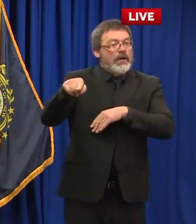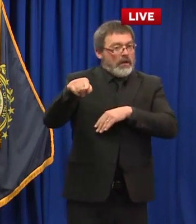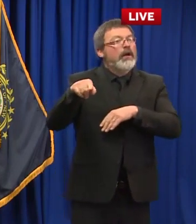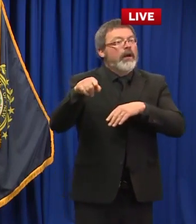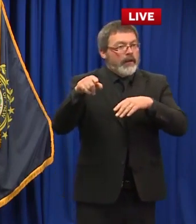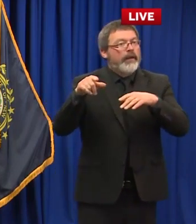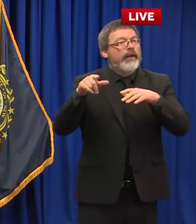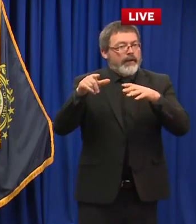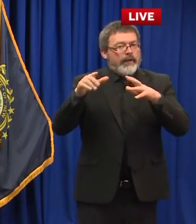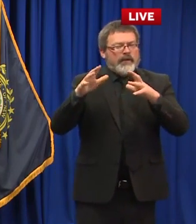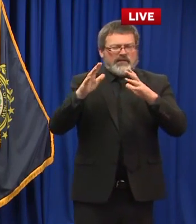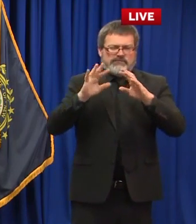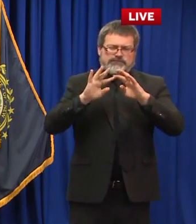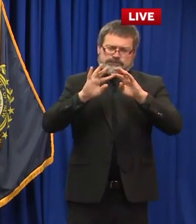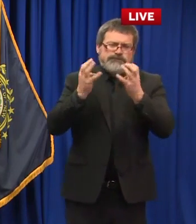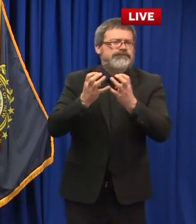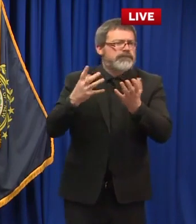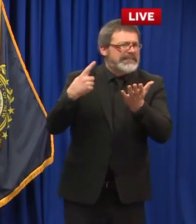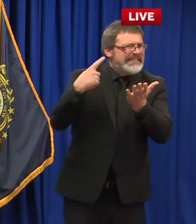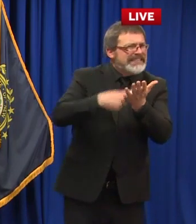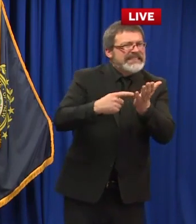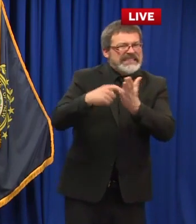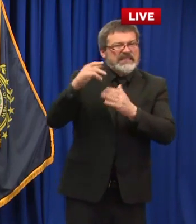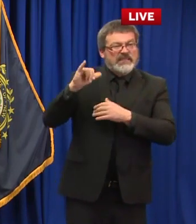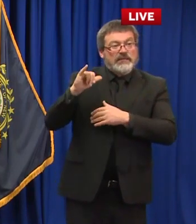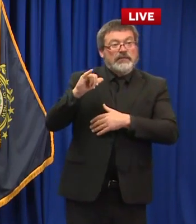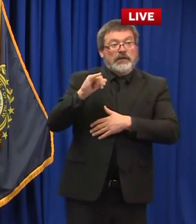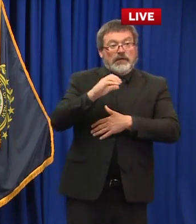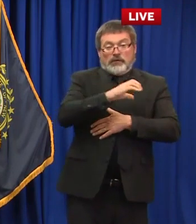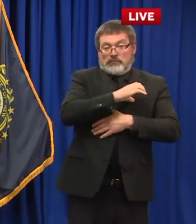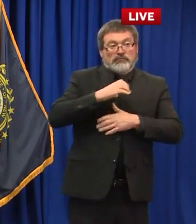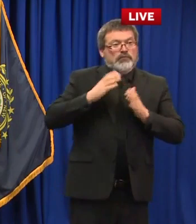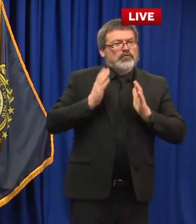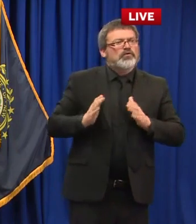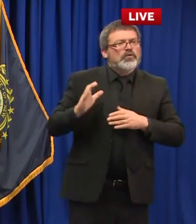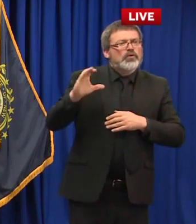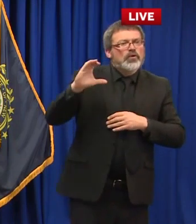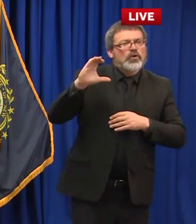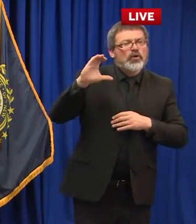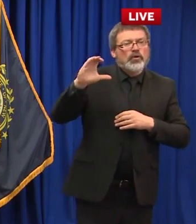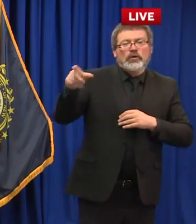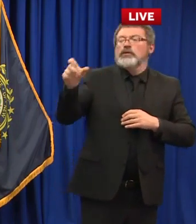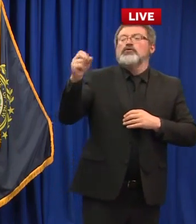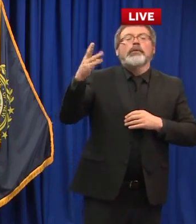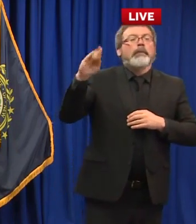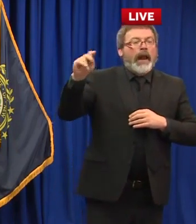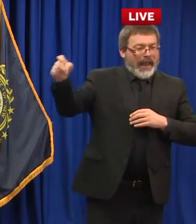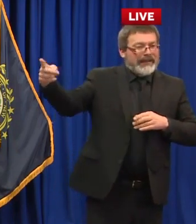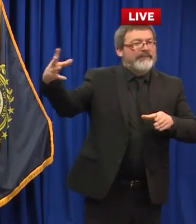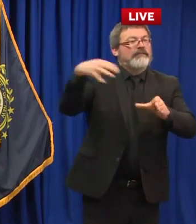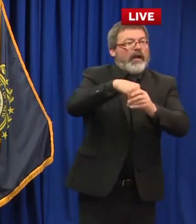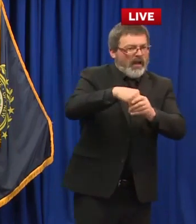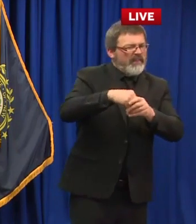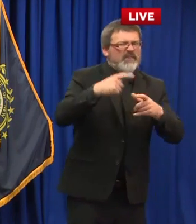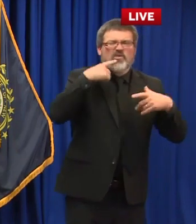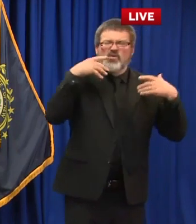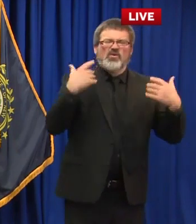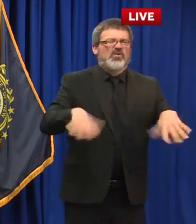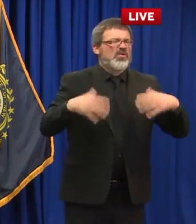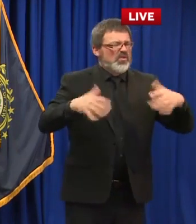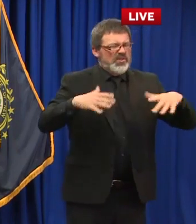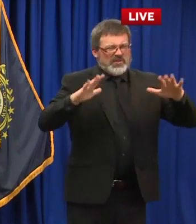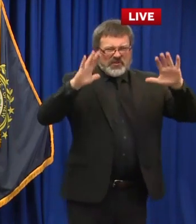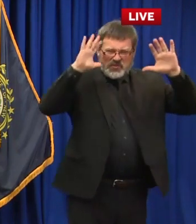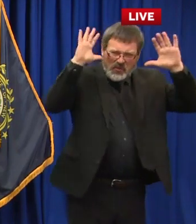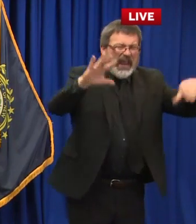commissioner uh shivanette uh dr chan and his whole team at public health i think everyone's just done frankly a phenomenal job to um to really allow this to these